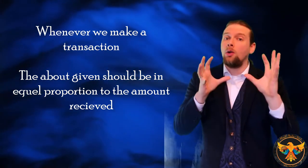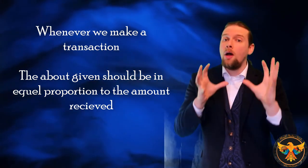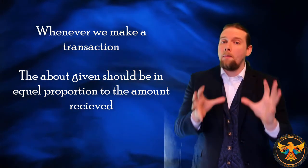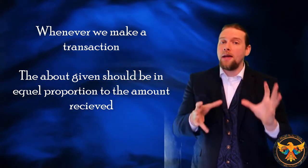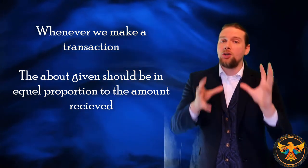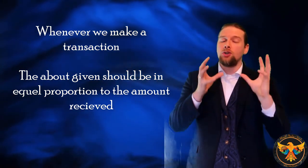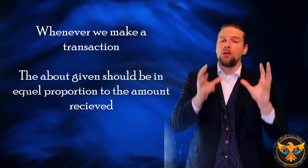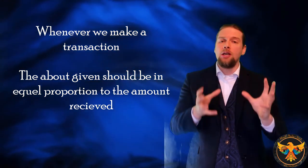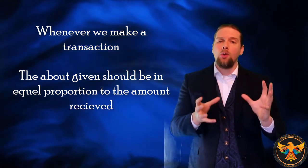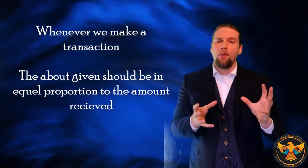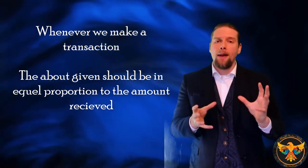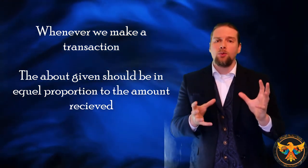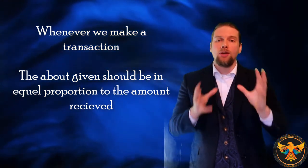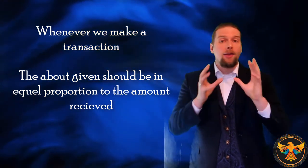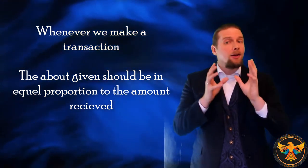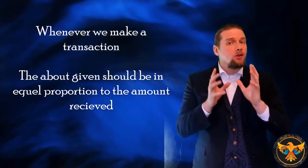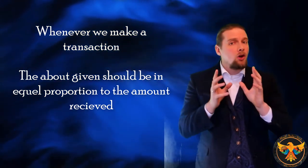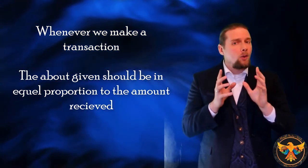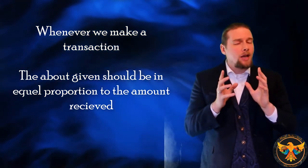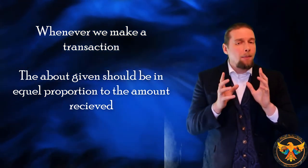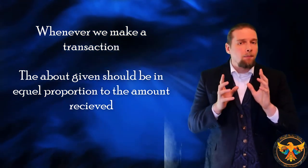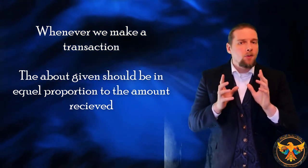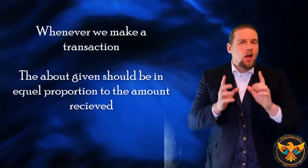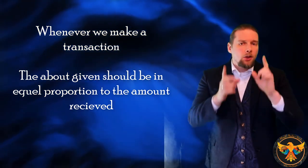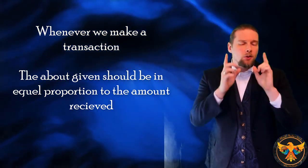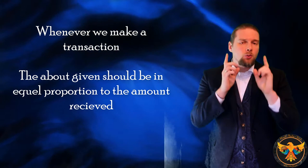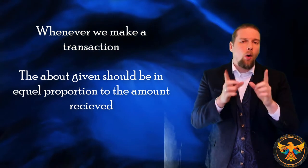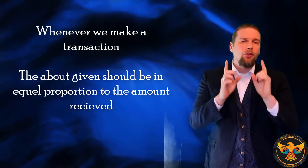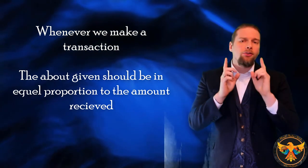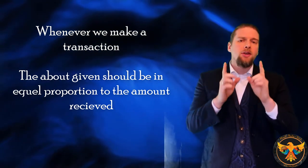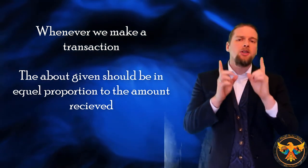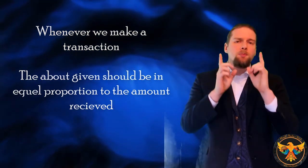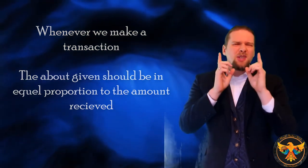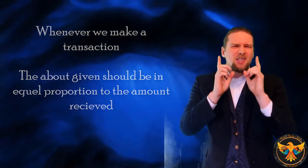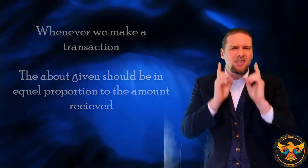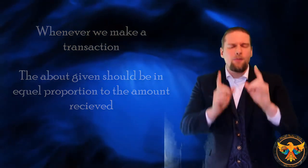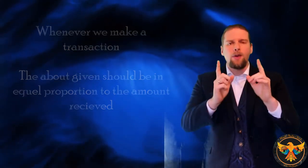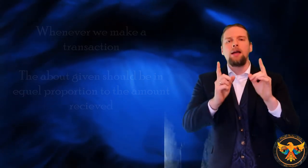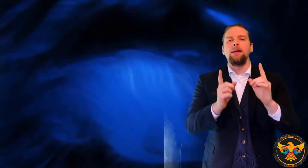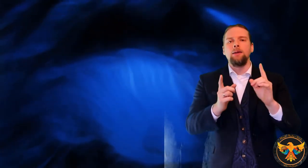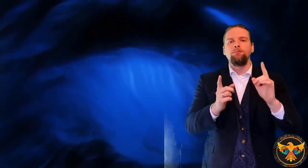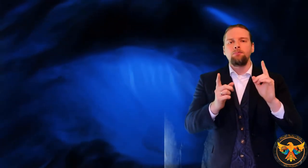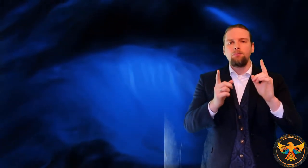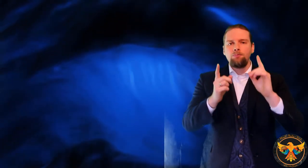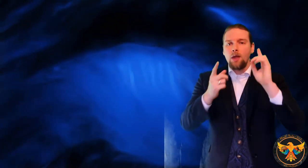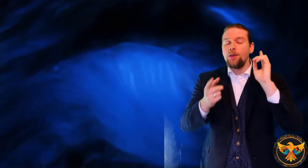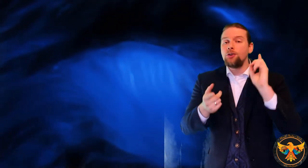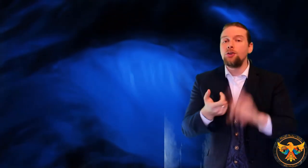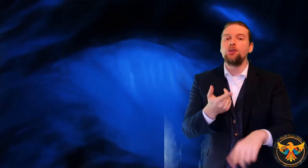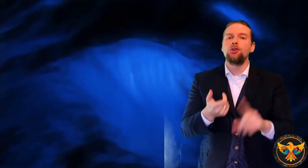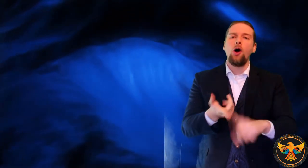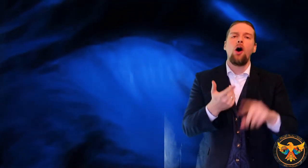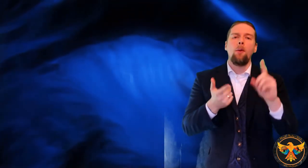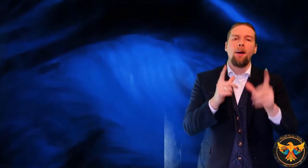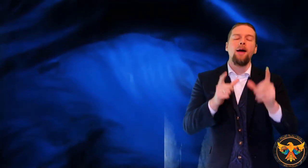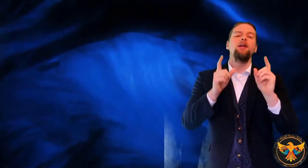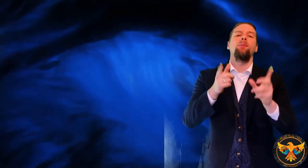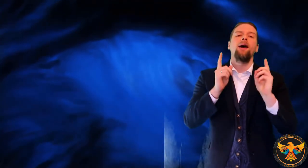measures and equal amounts. Now that doesn't always happen. There is one thing specifically that does not abide by